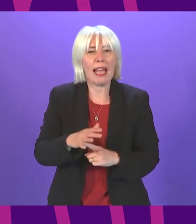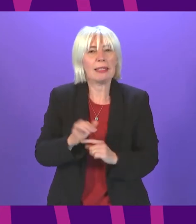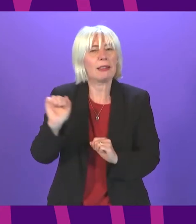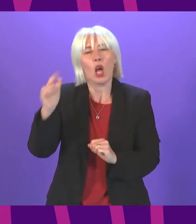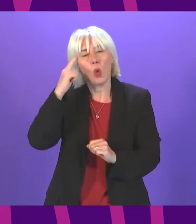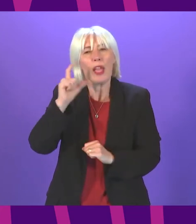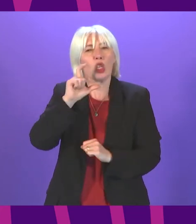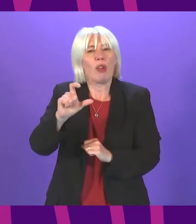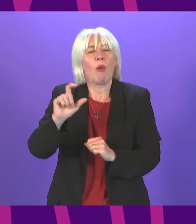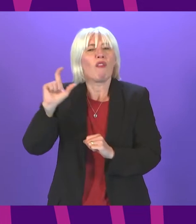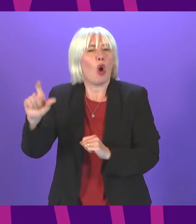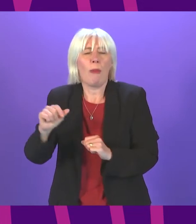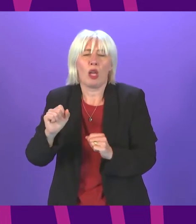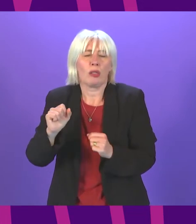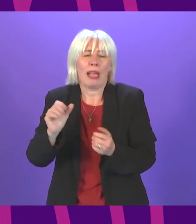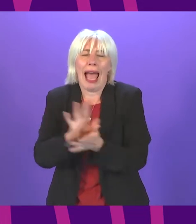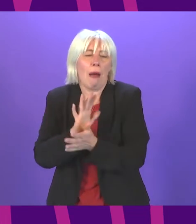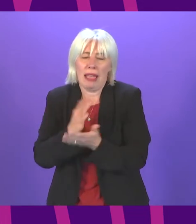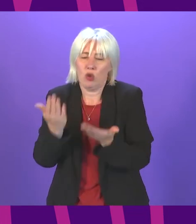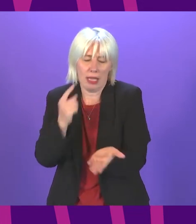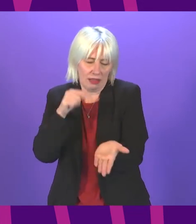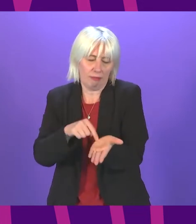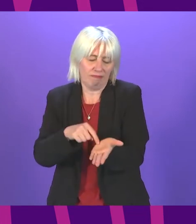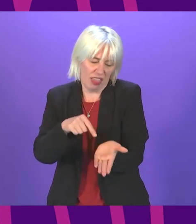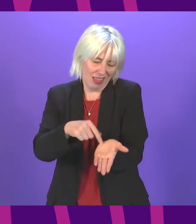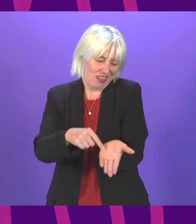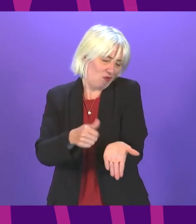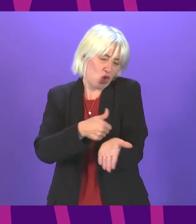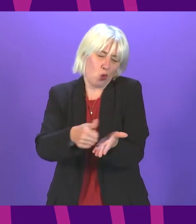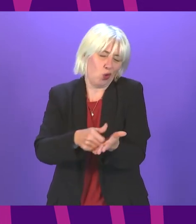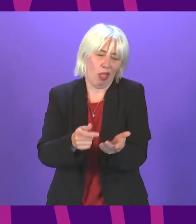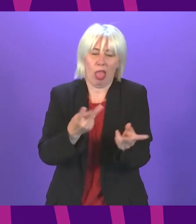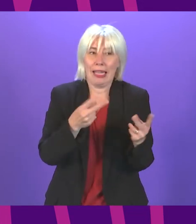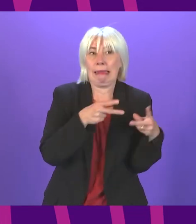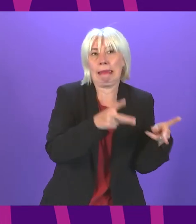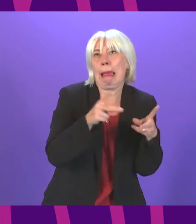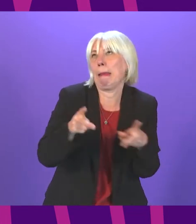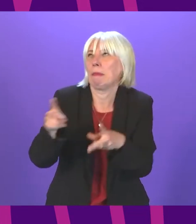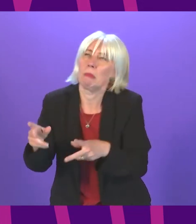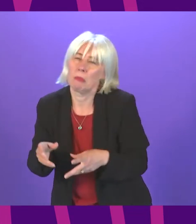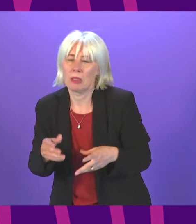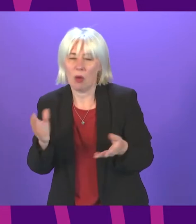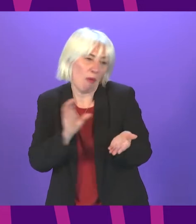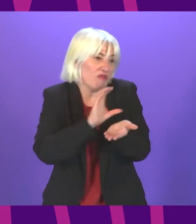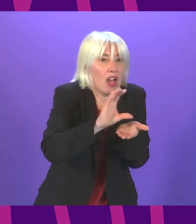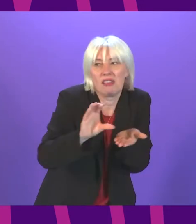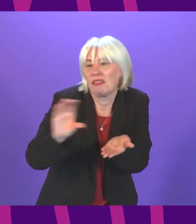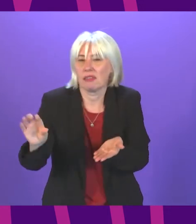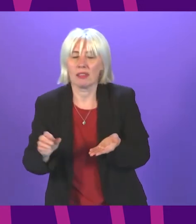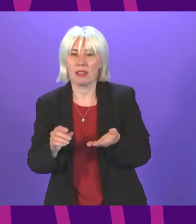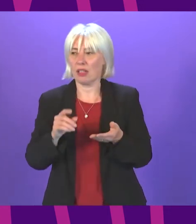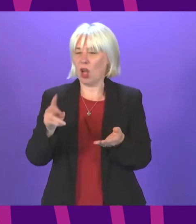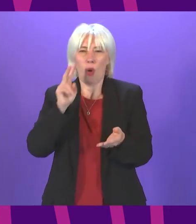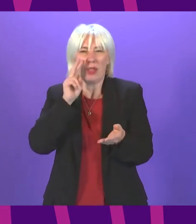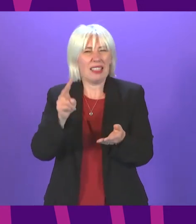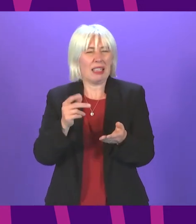with what we've seen. Because this document is the usual myriad of schemes, but we know from this government's record on funds like this shown by the gross